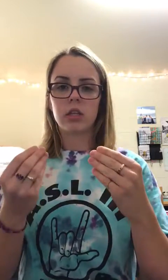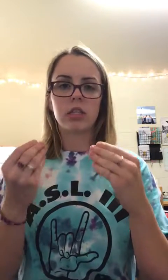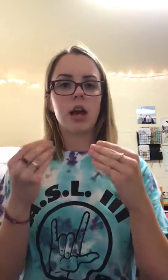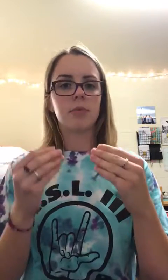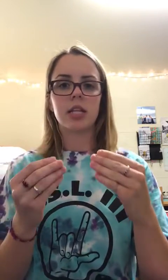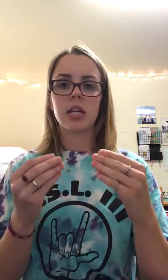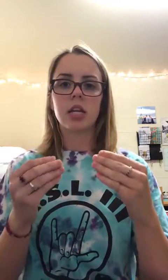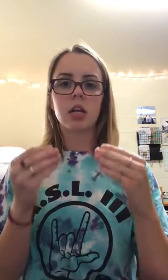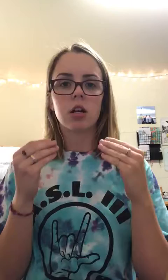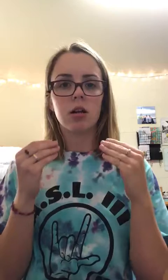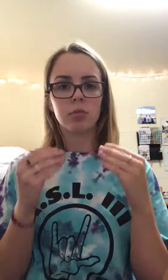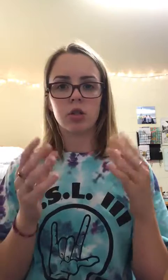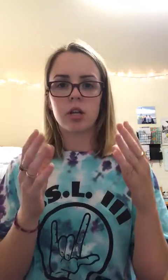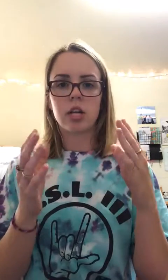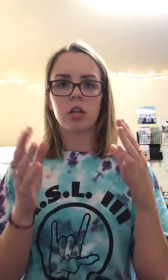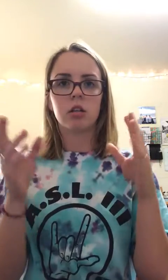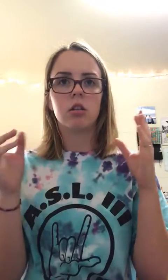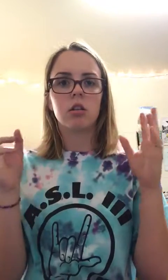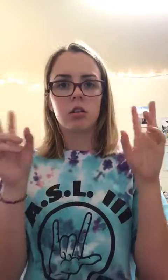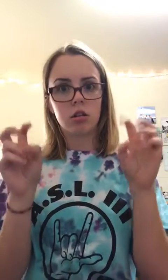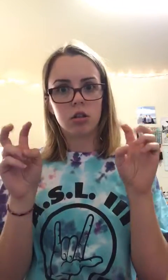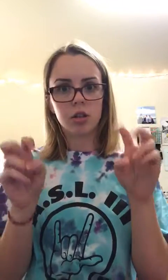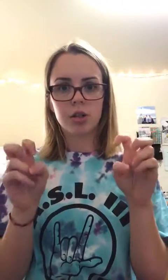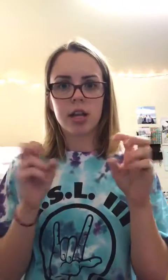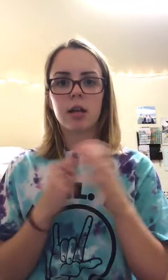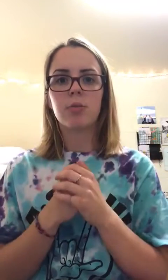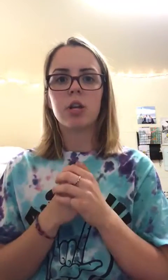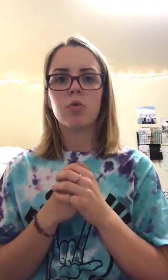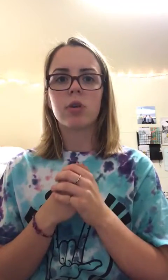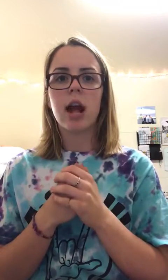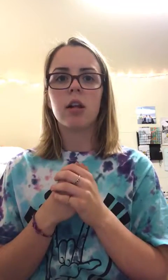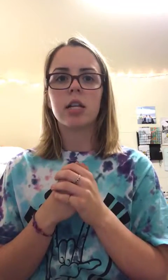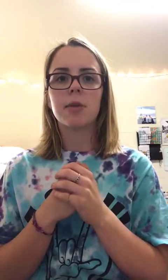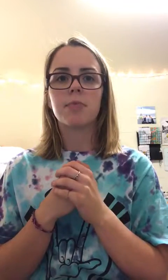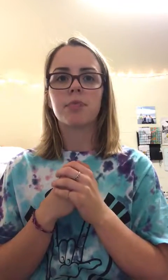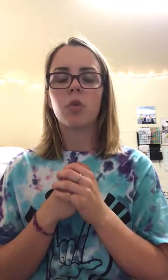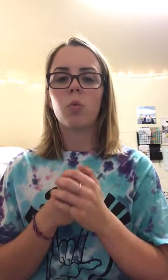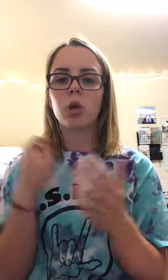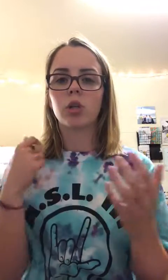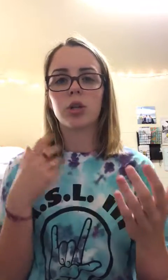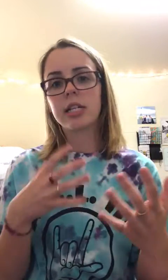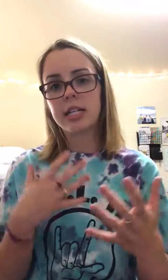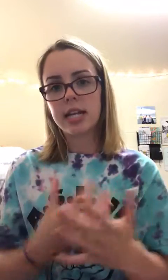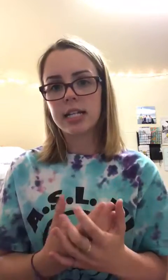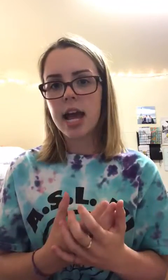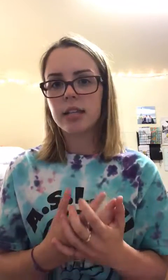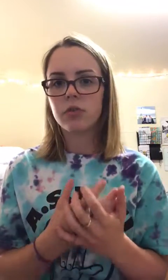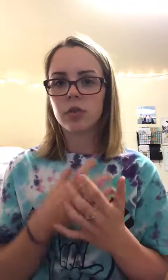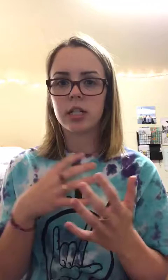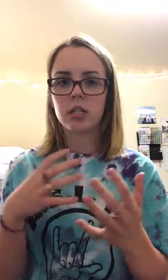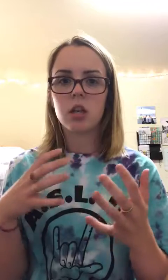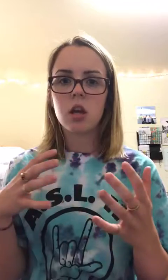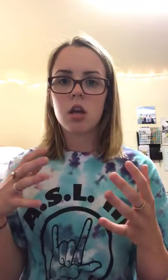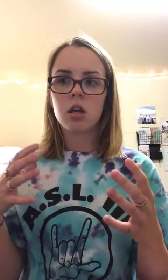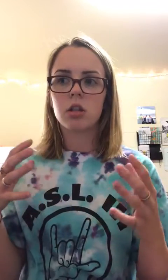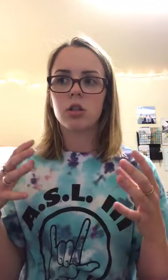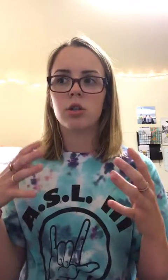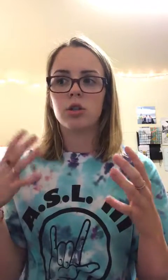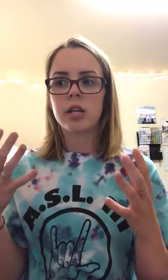I'm sitting here, I'm learning, learning, but in reality we're learning to take a test versus learning